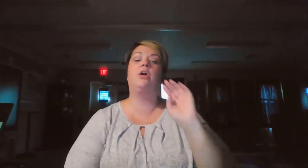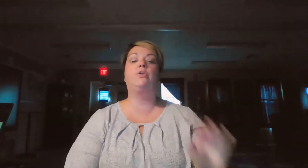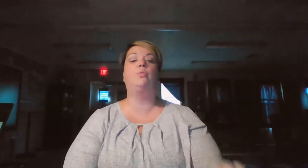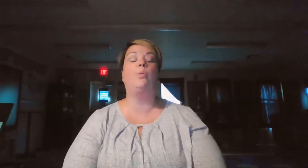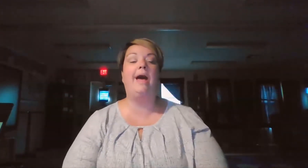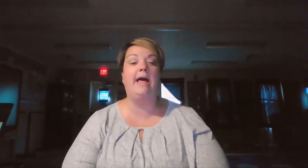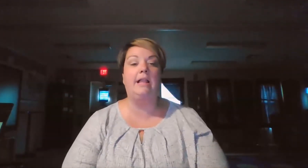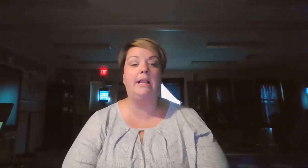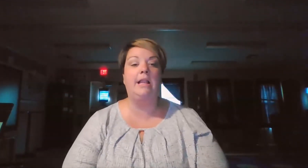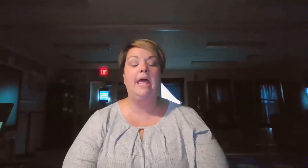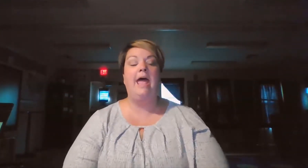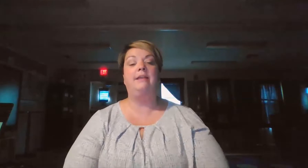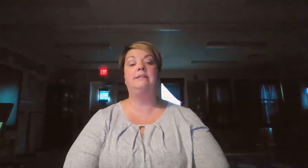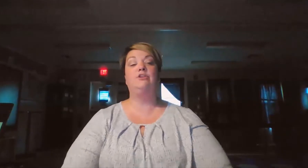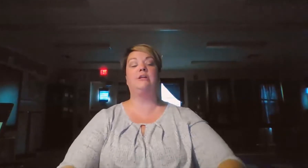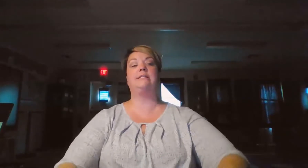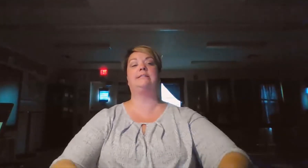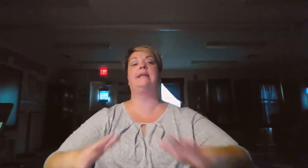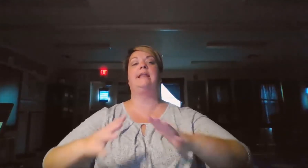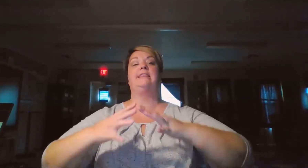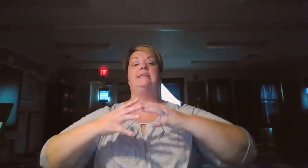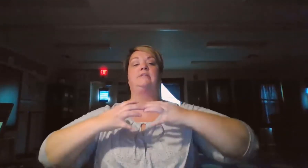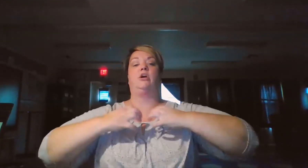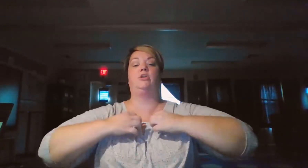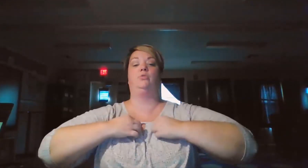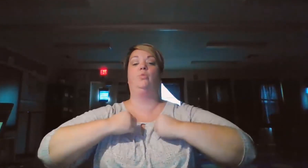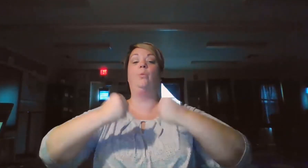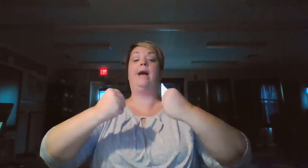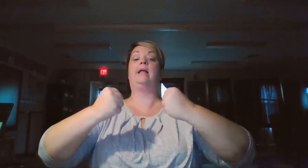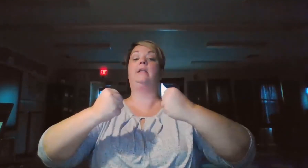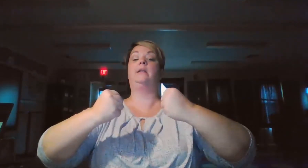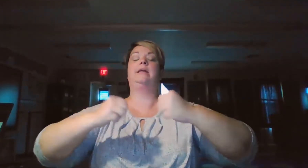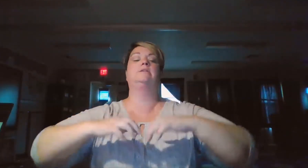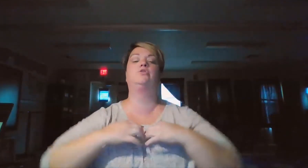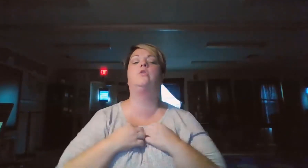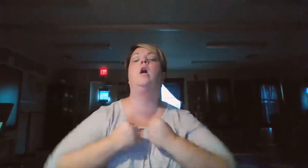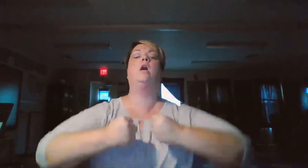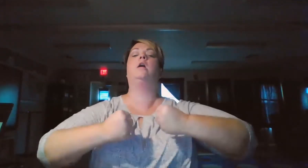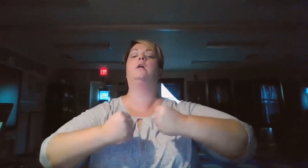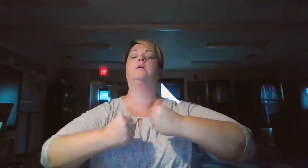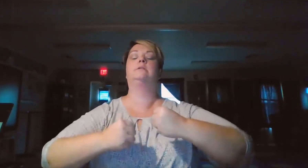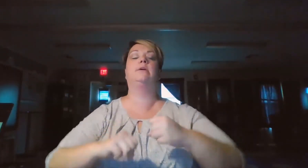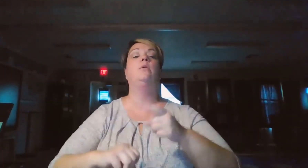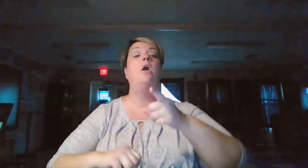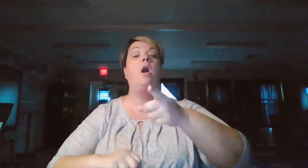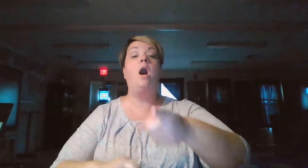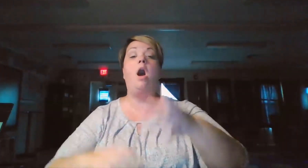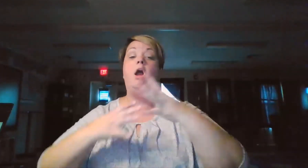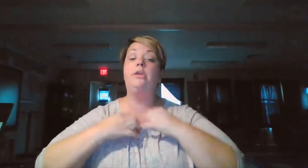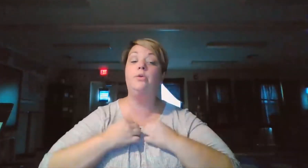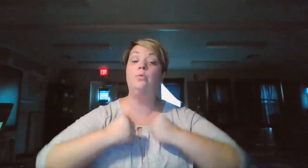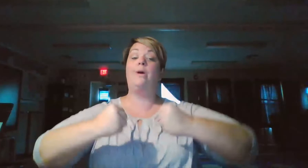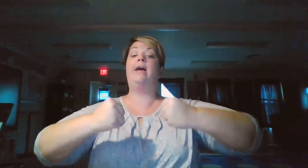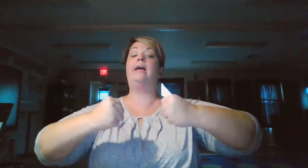you well. And you're going to say it like this. Are you well. Like strong. So. Are you well.